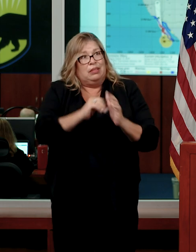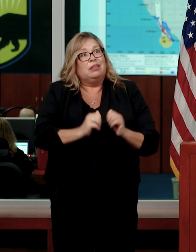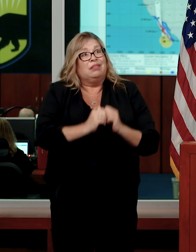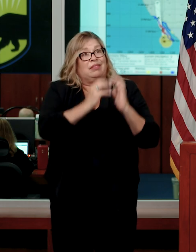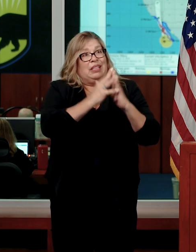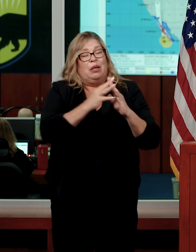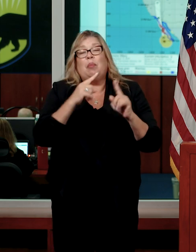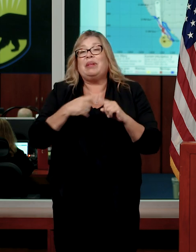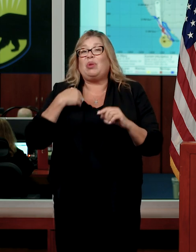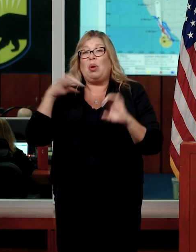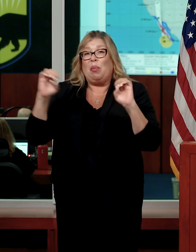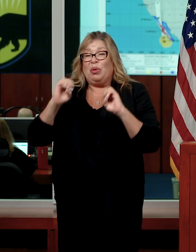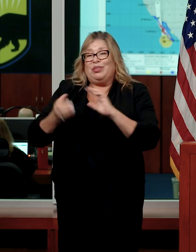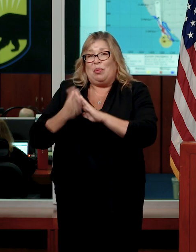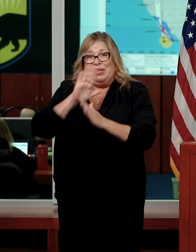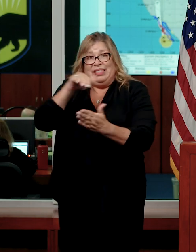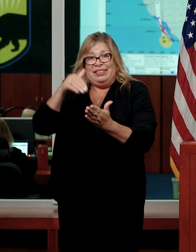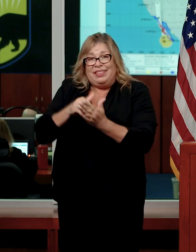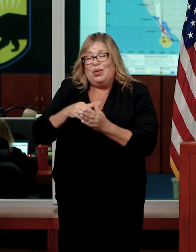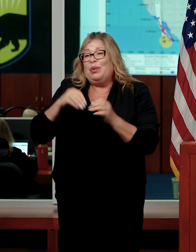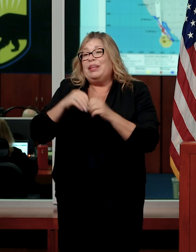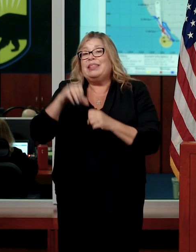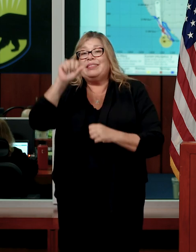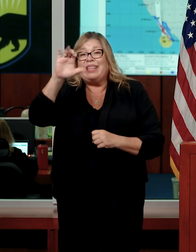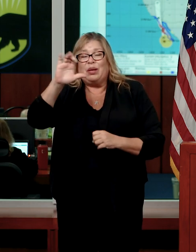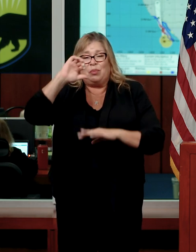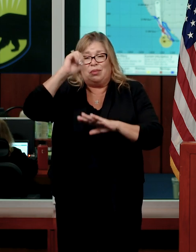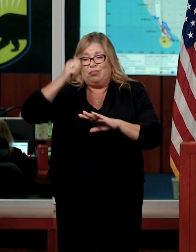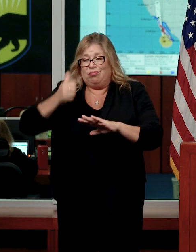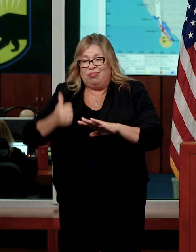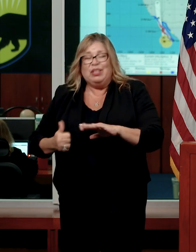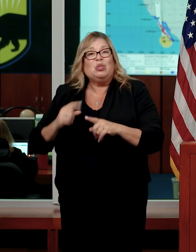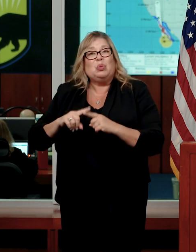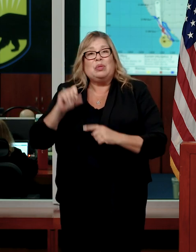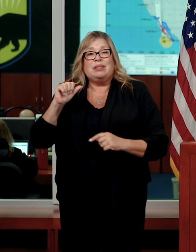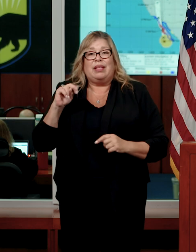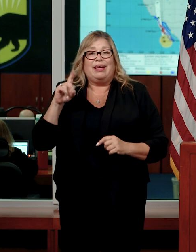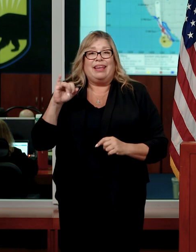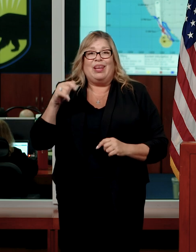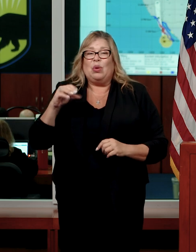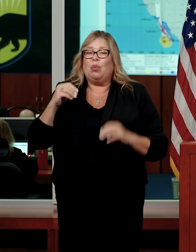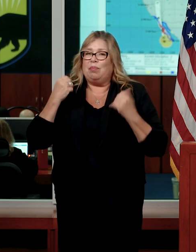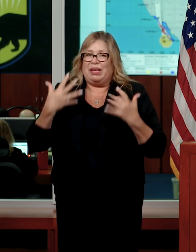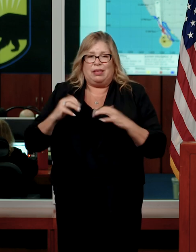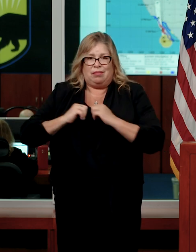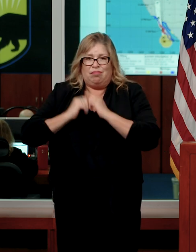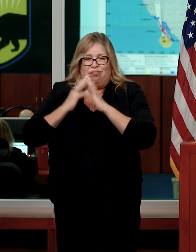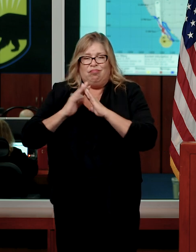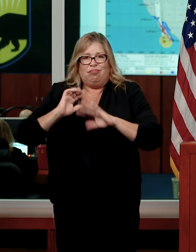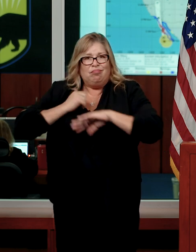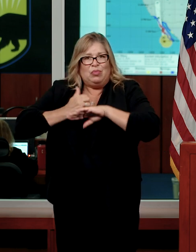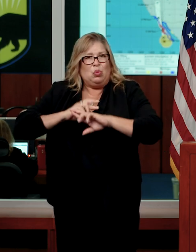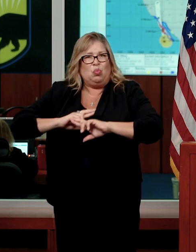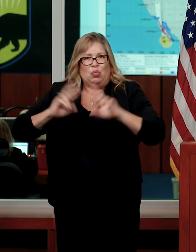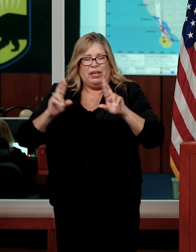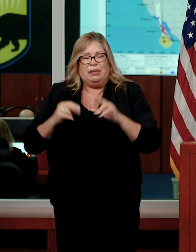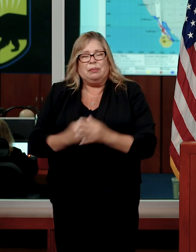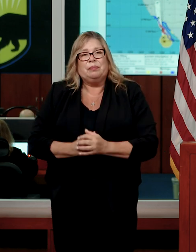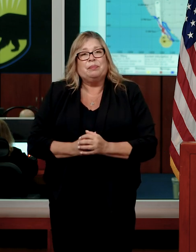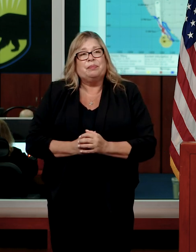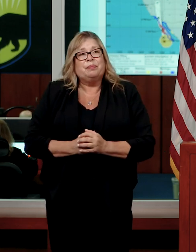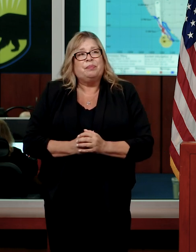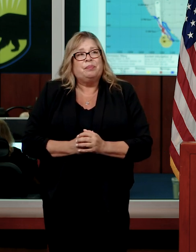operations centers in our districts between Sacramento and San Diego and in-between. We've also reached out to our